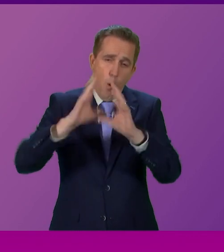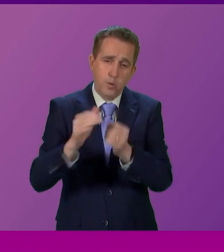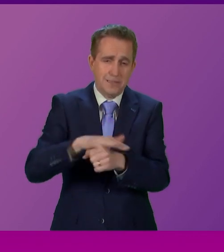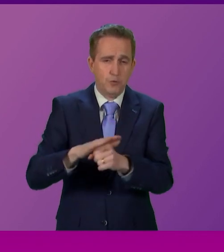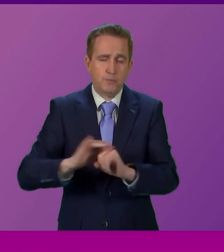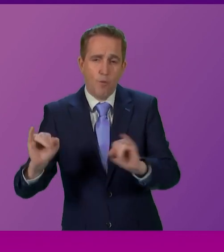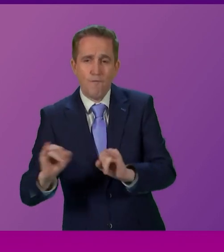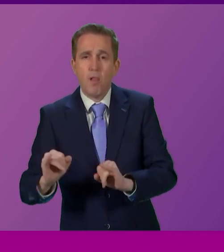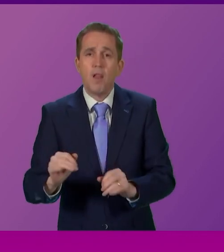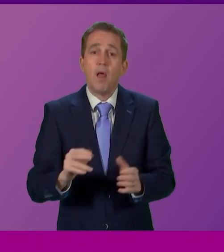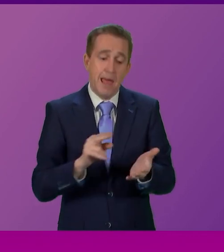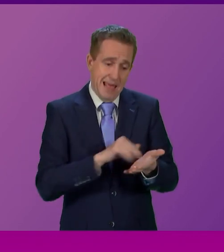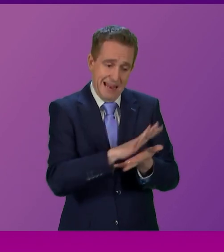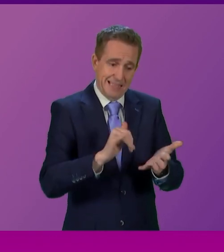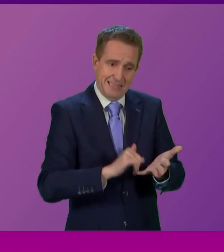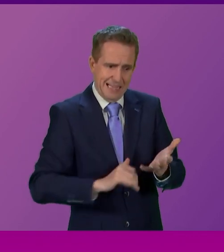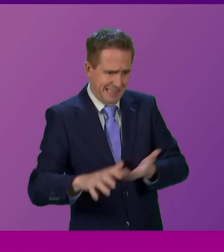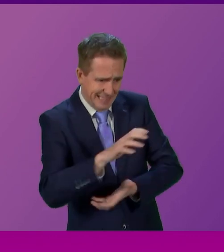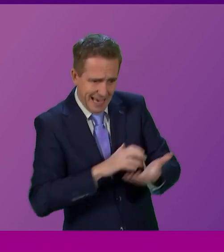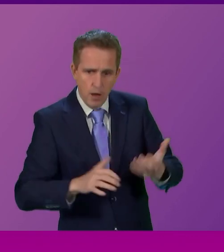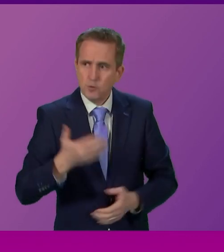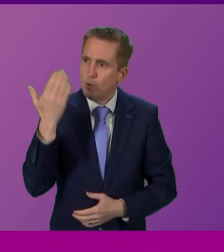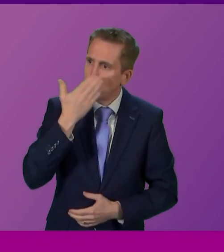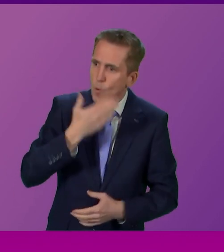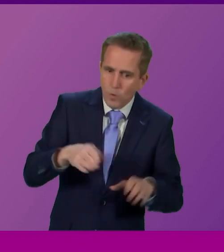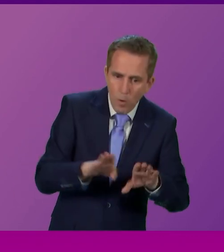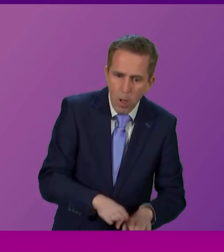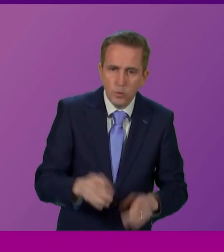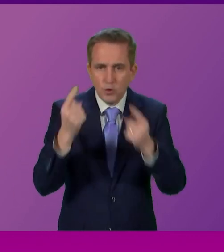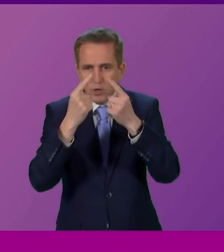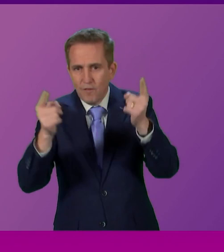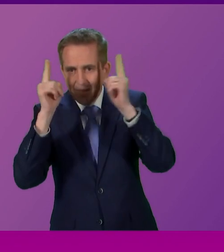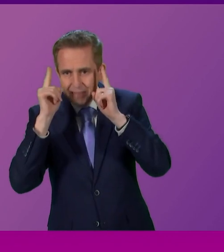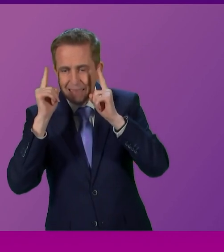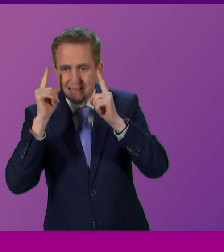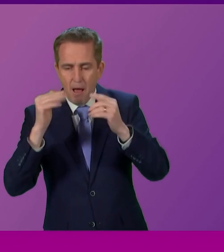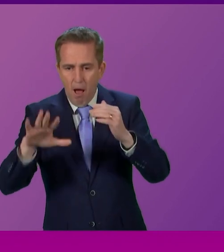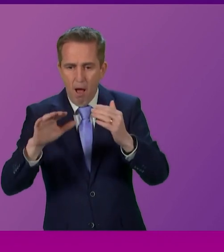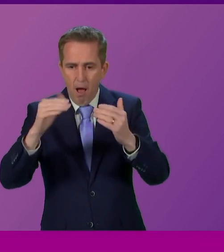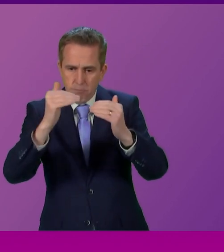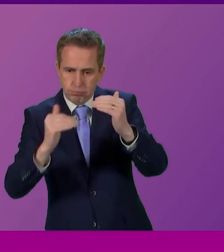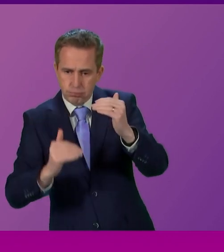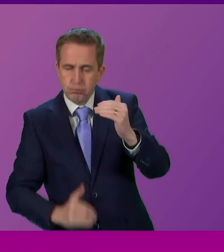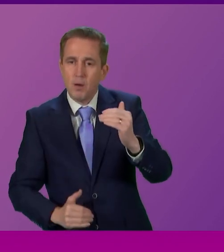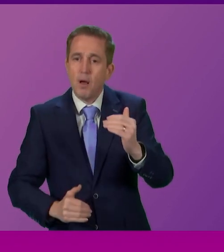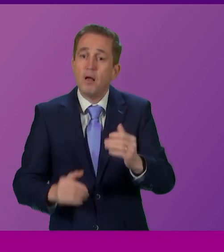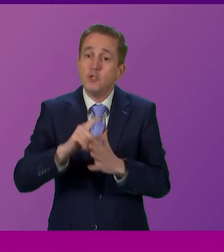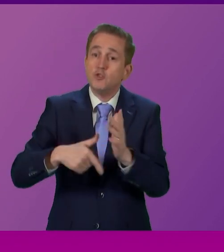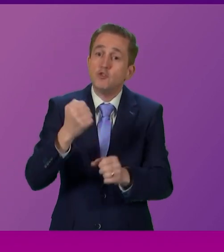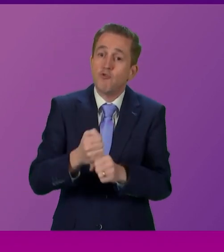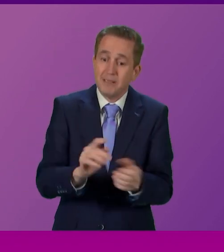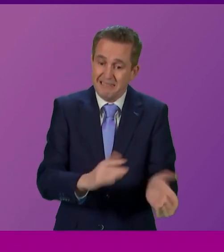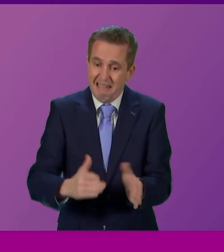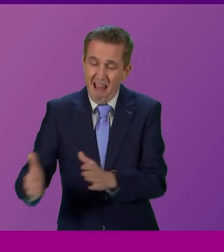Our precious NHS in chaos. Our schools closed. Our universities steadily losing their lead. The worst drugs death record in the